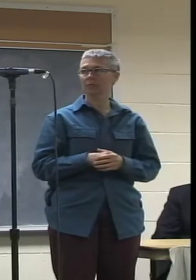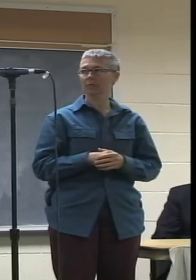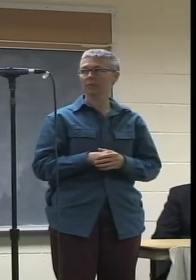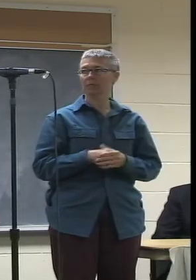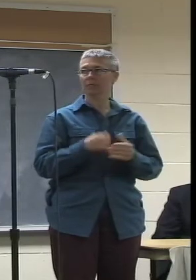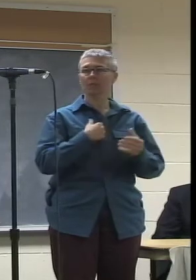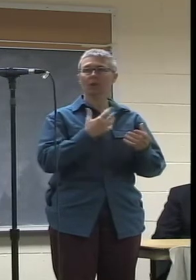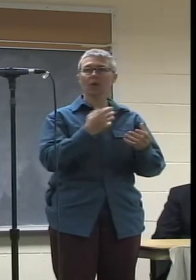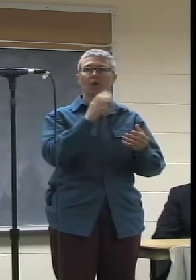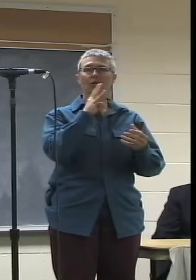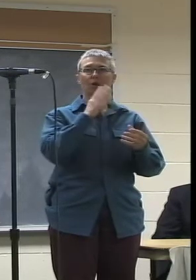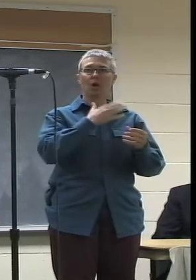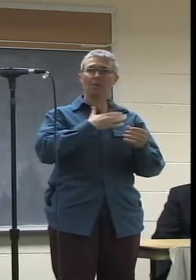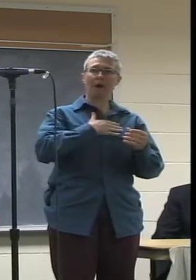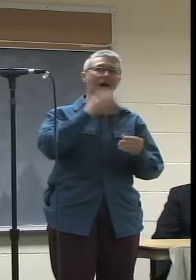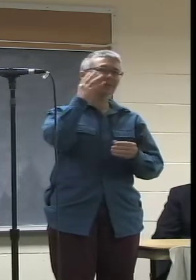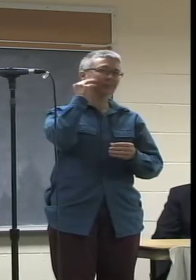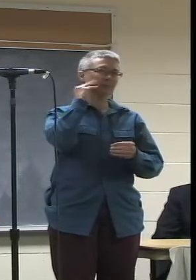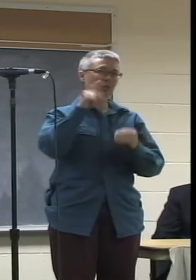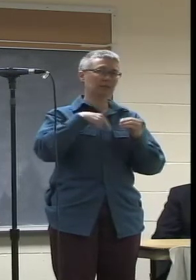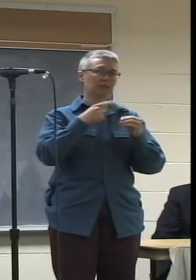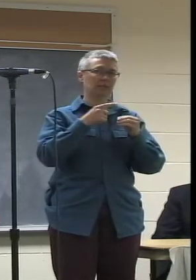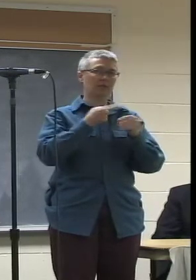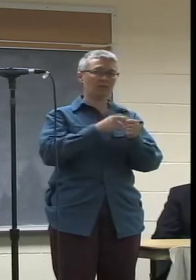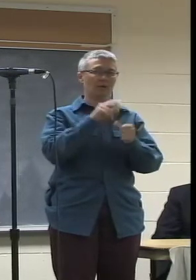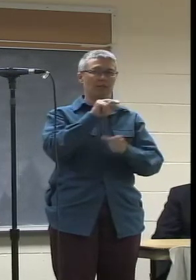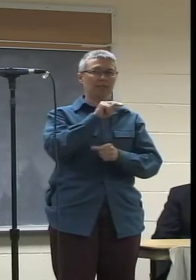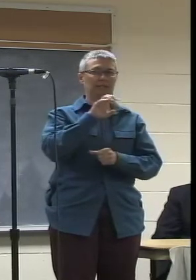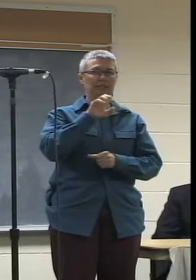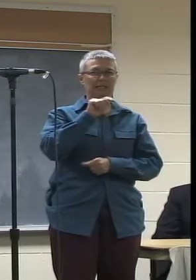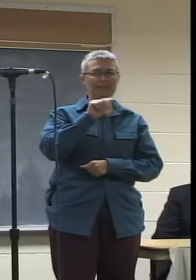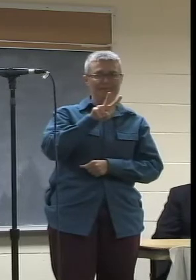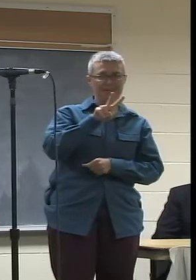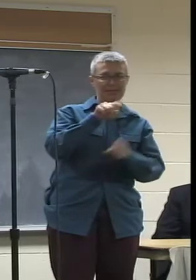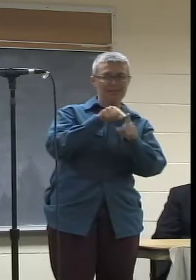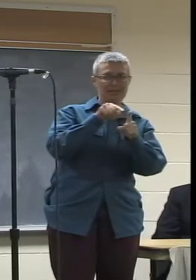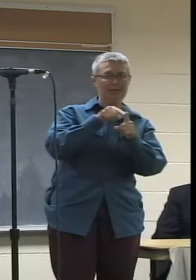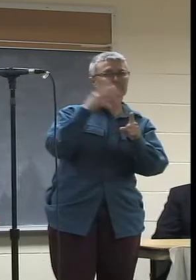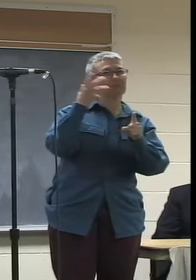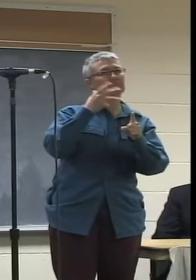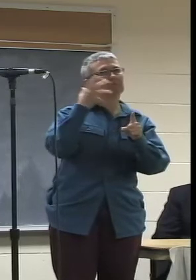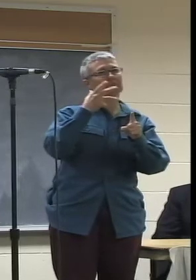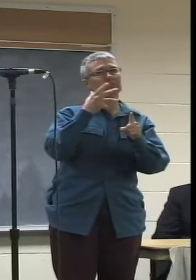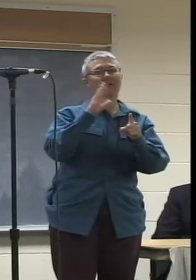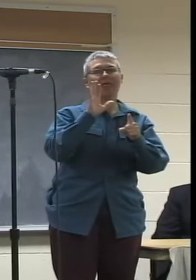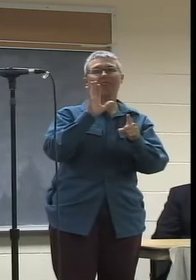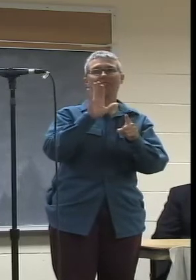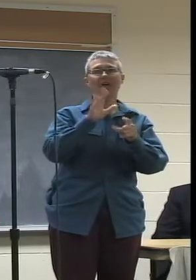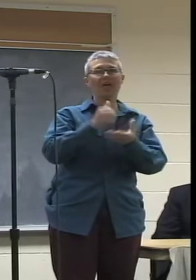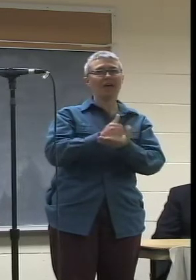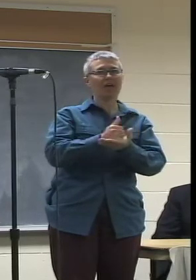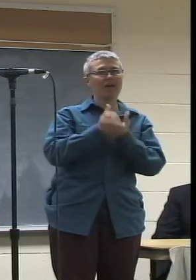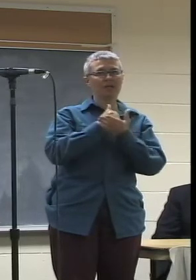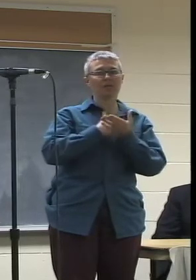my experience at NCTV. They have been an invaluable resource to me. Al, who's been an amazing general